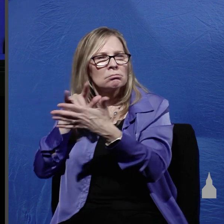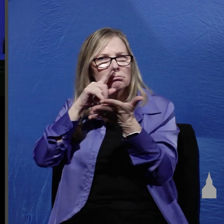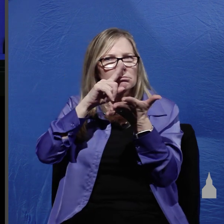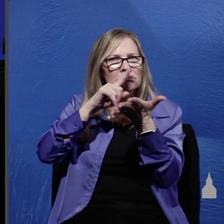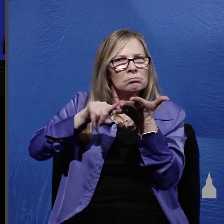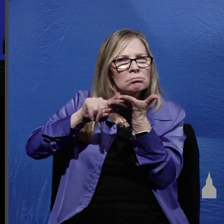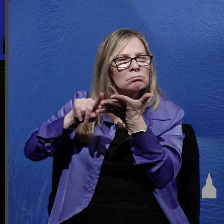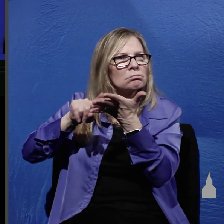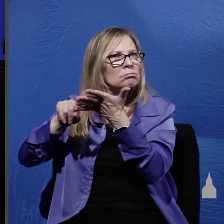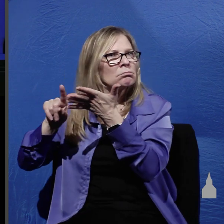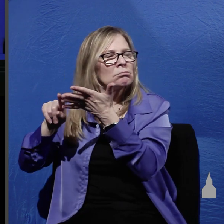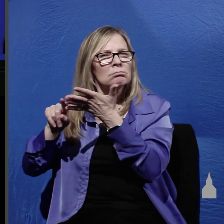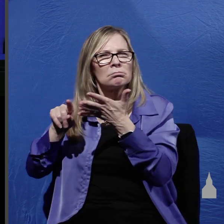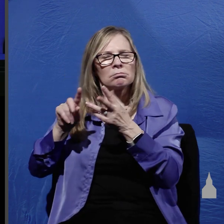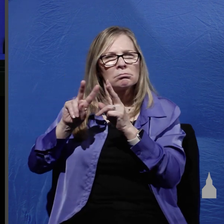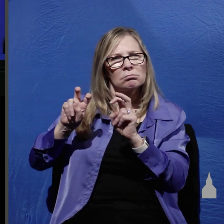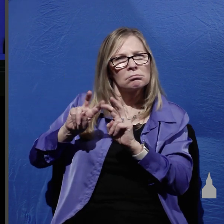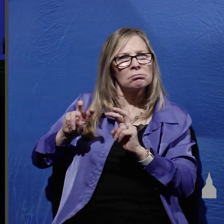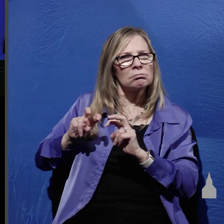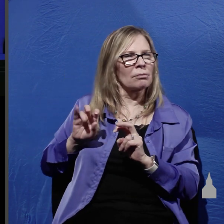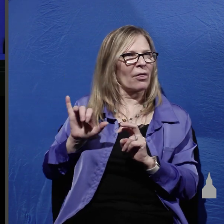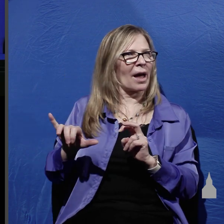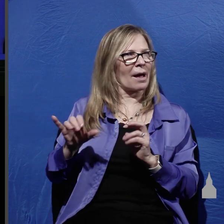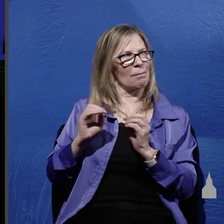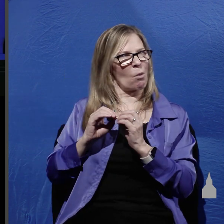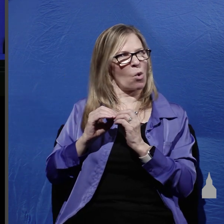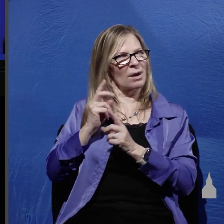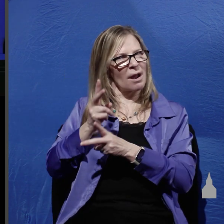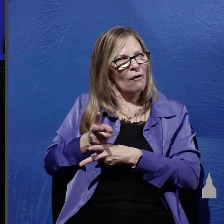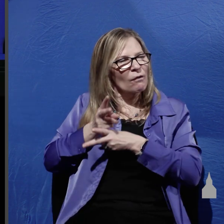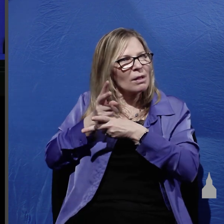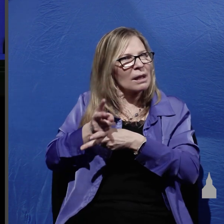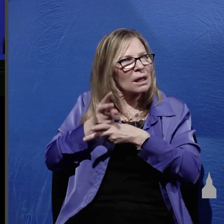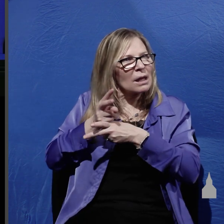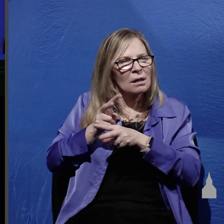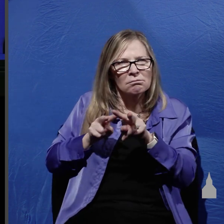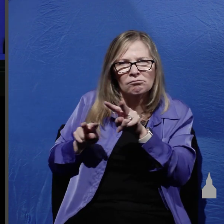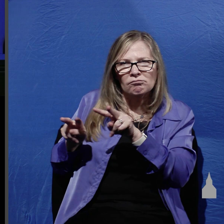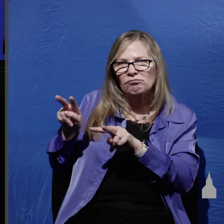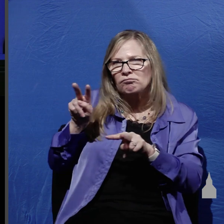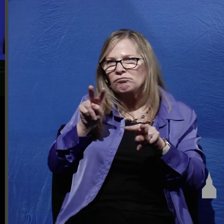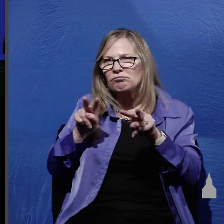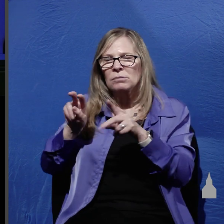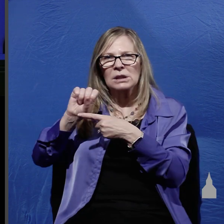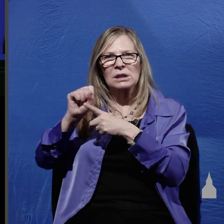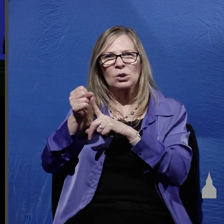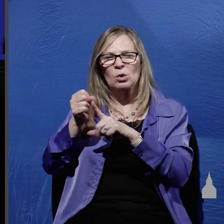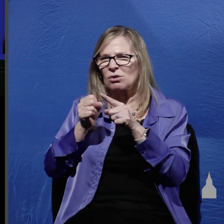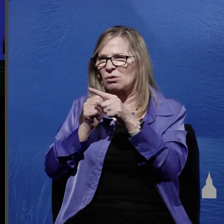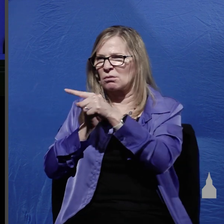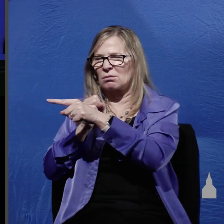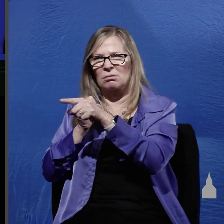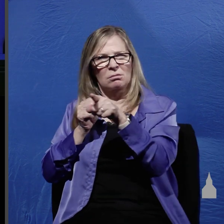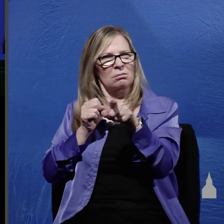look an analytical look carefully looking over the situation trying to figure this one out